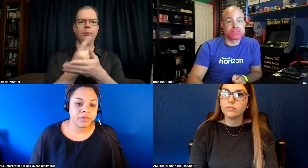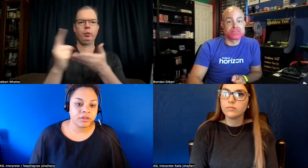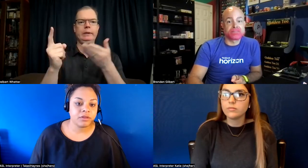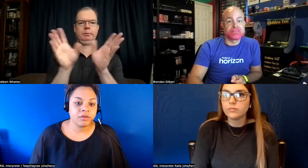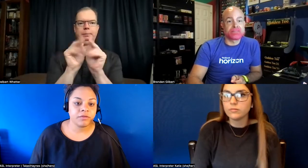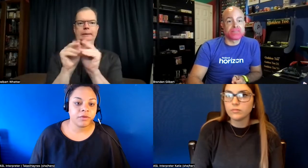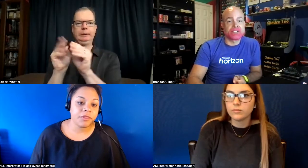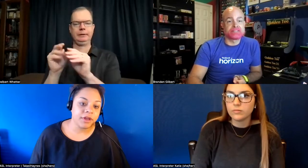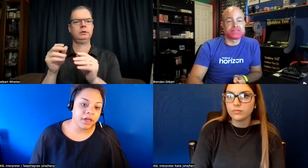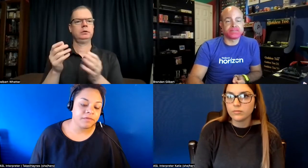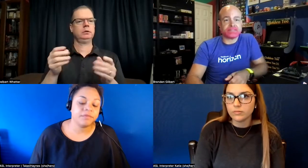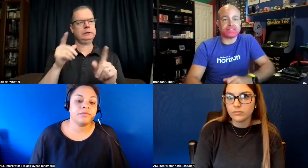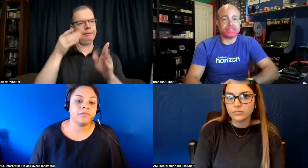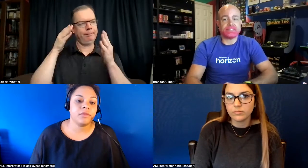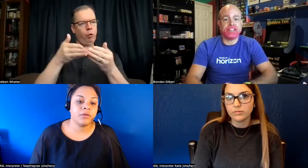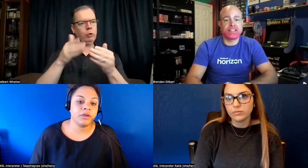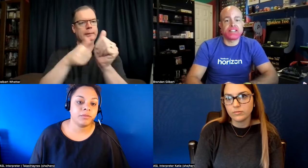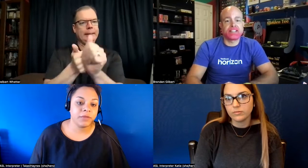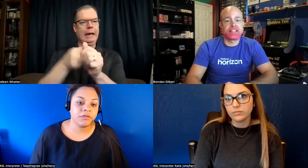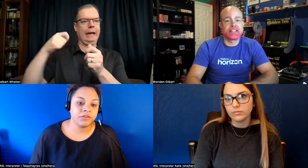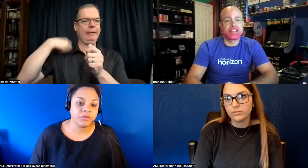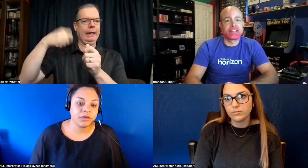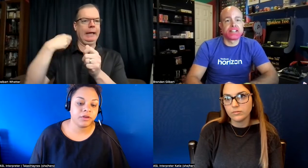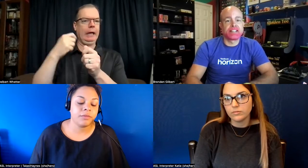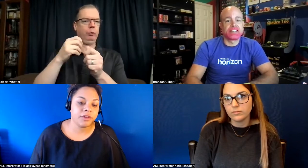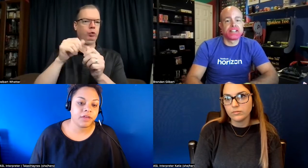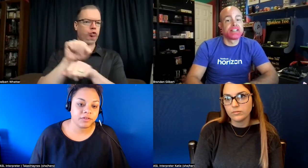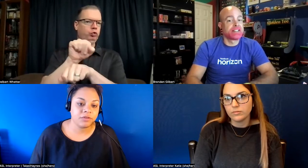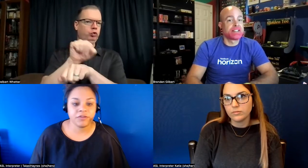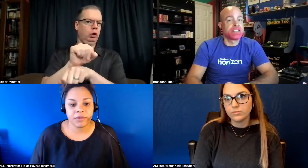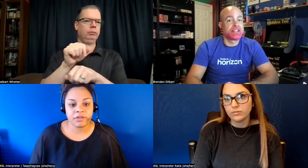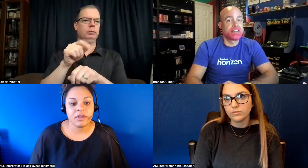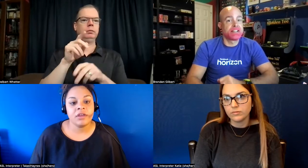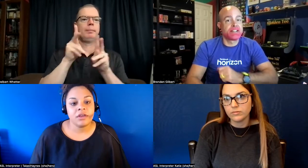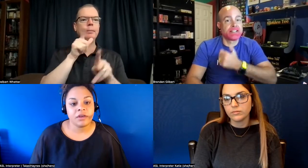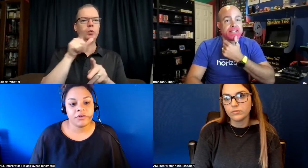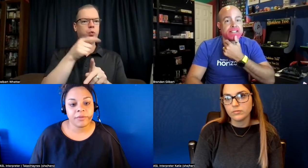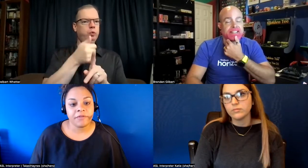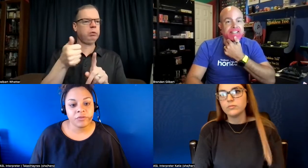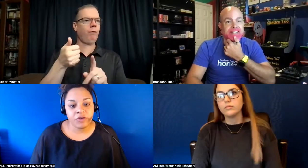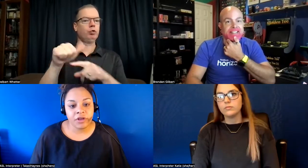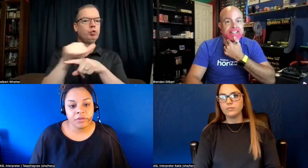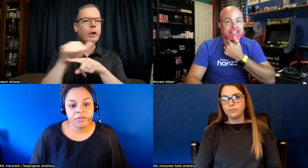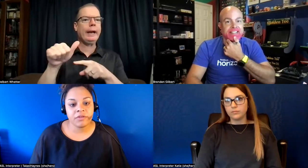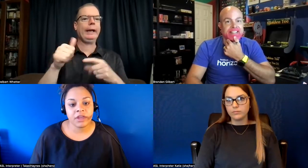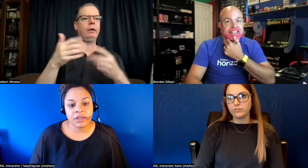um a month and a half uh we meet every two week a month and a half excuse me two months um to talk about film jobs editing